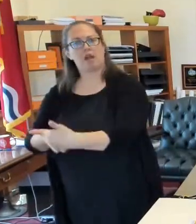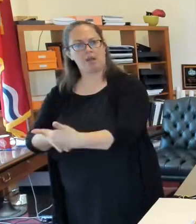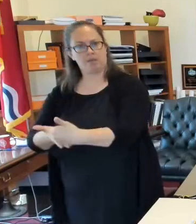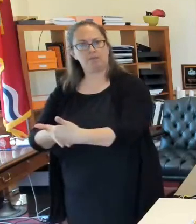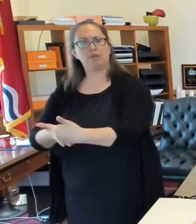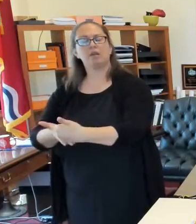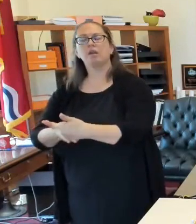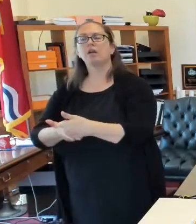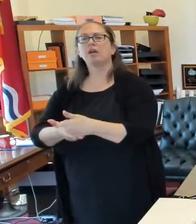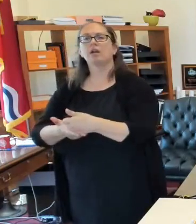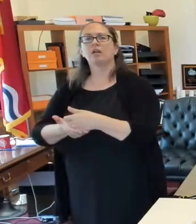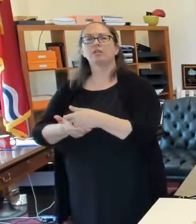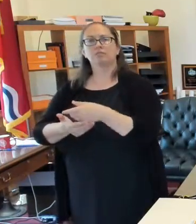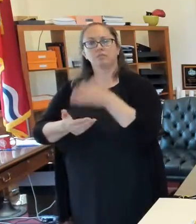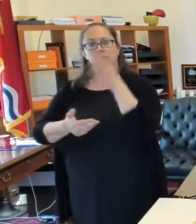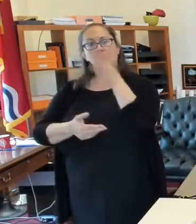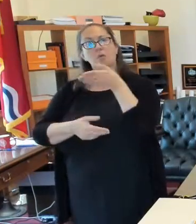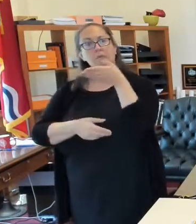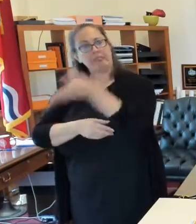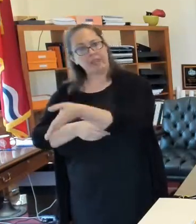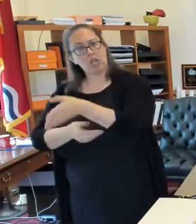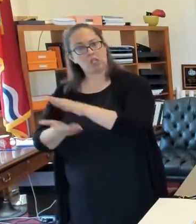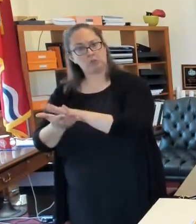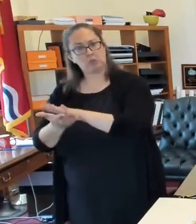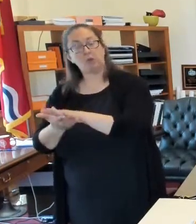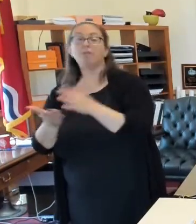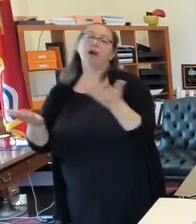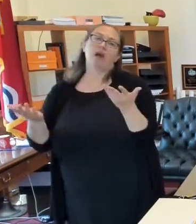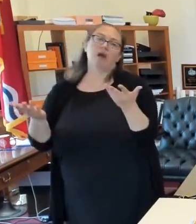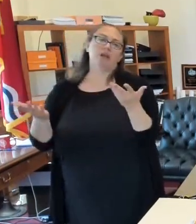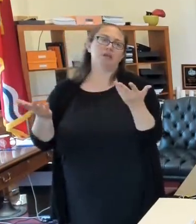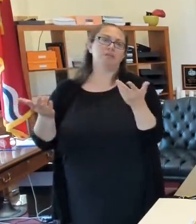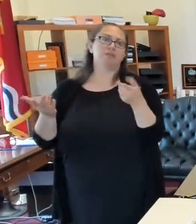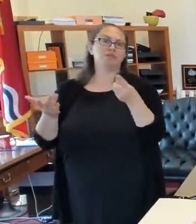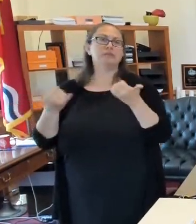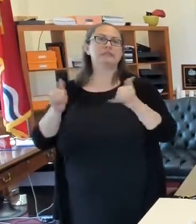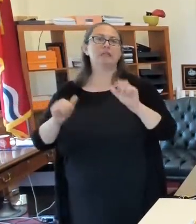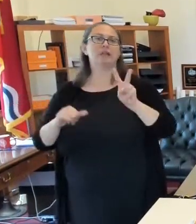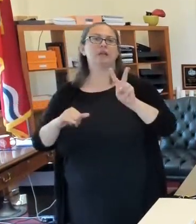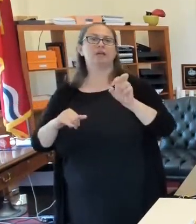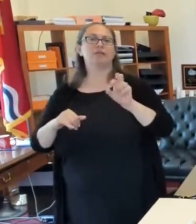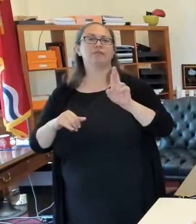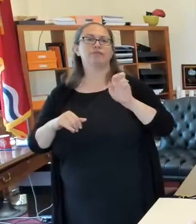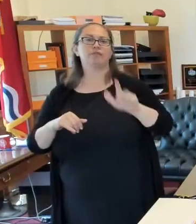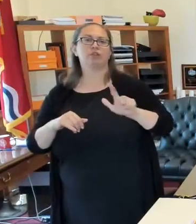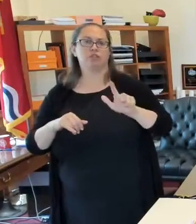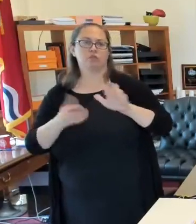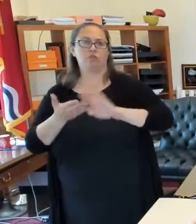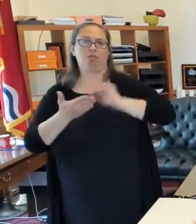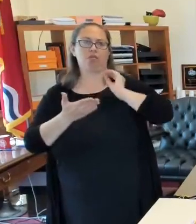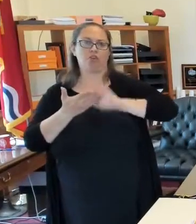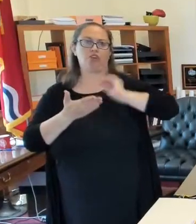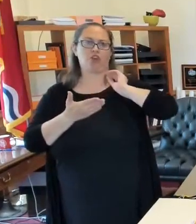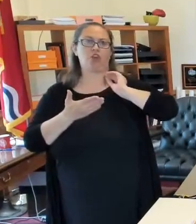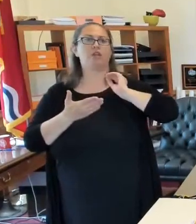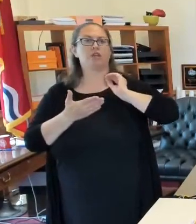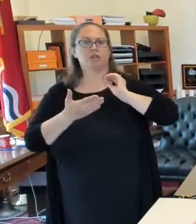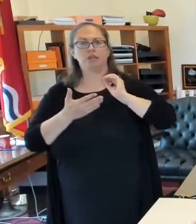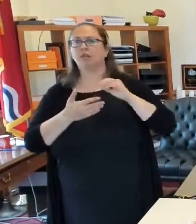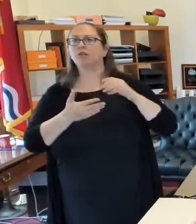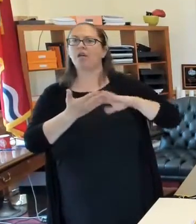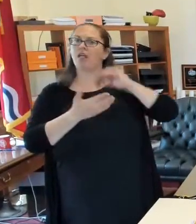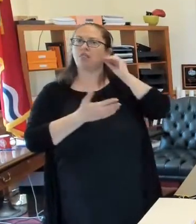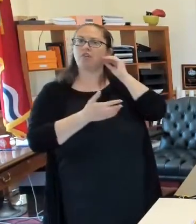at school. But you still will be doing virtual learning, the same learning platforms